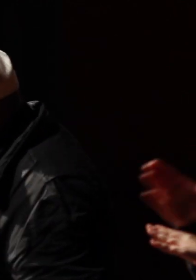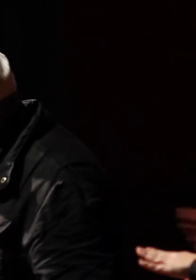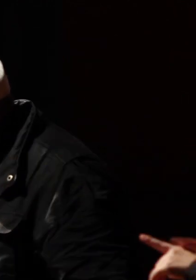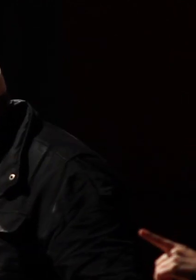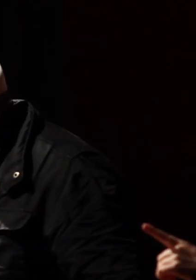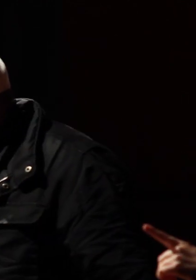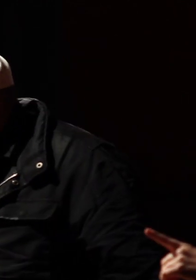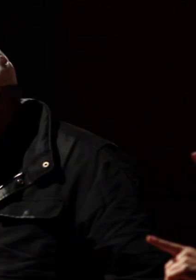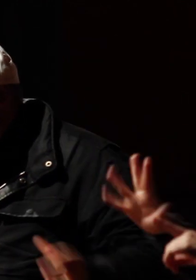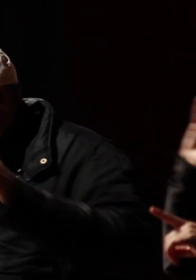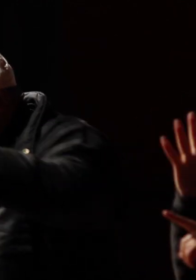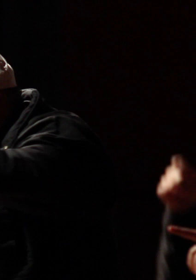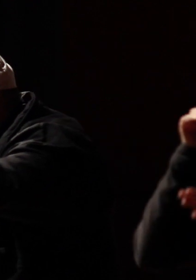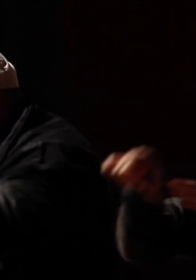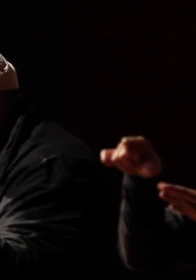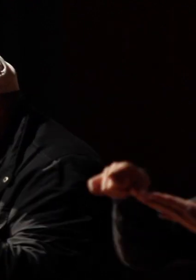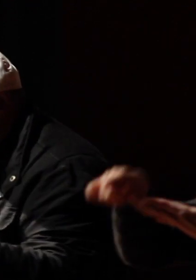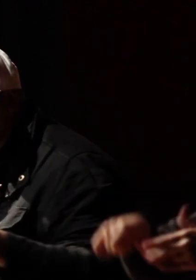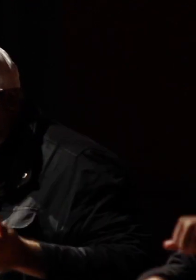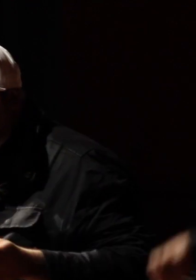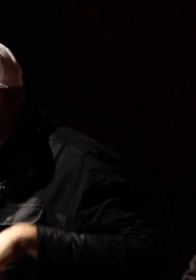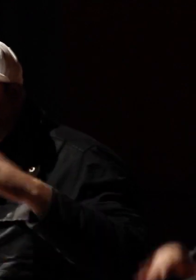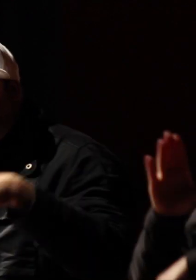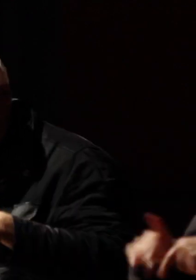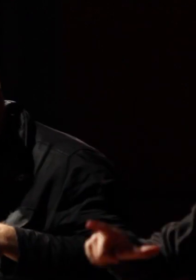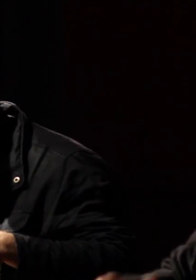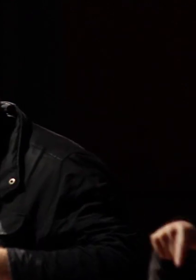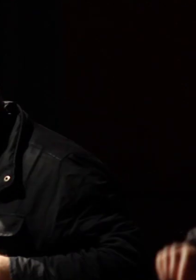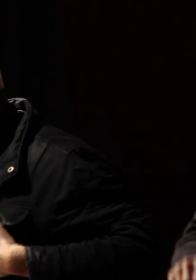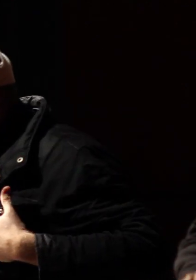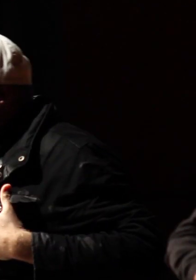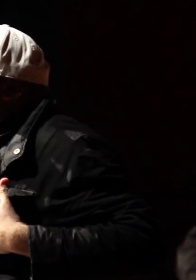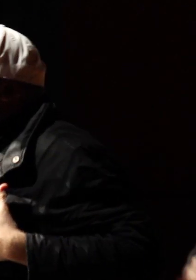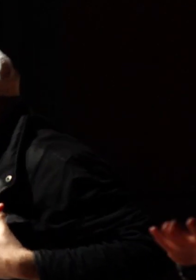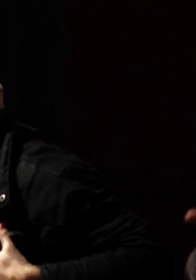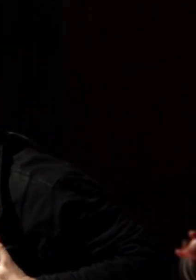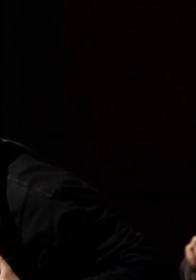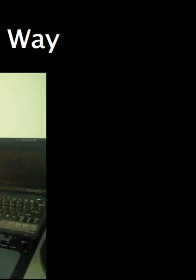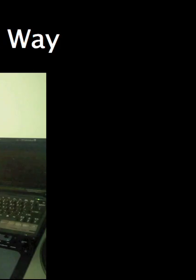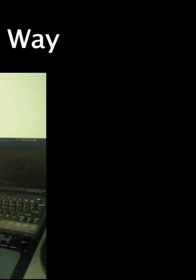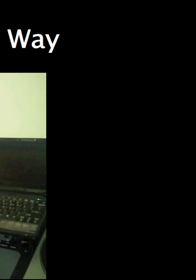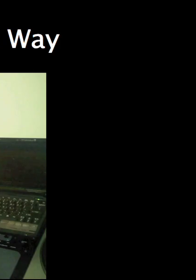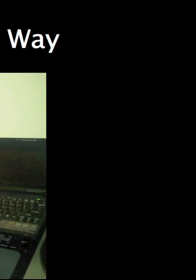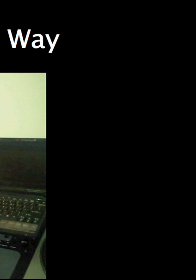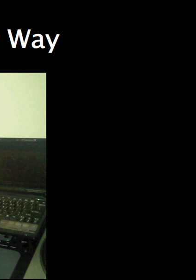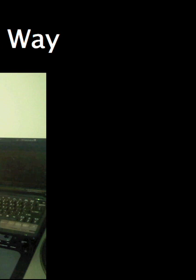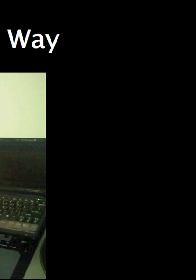we used to have to put stickers on the on the the the vinyl to actually say oh there's the start of the song through technology